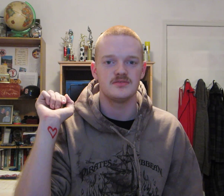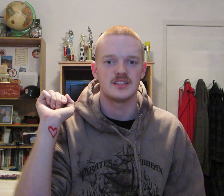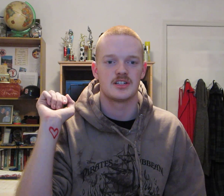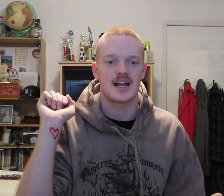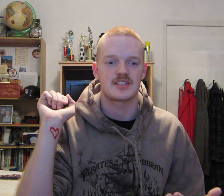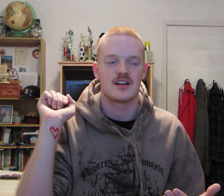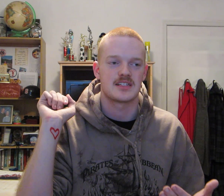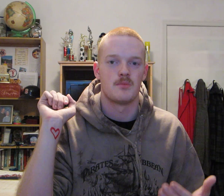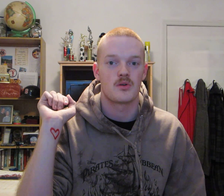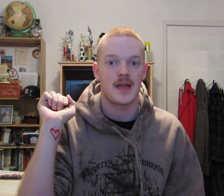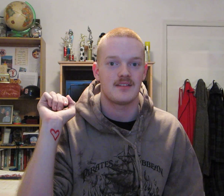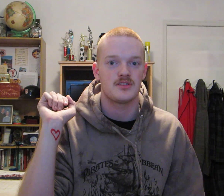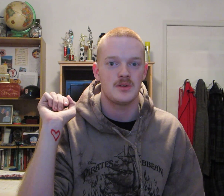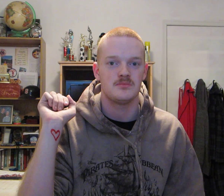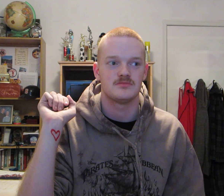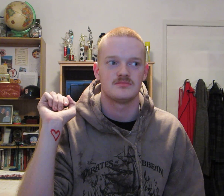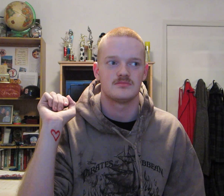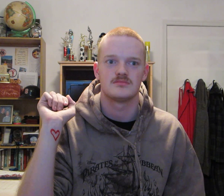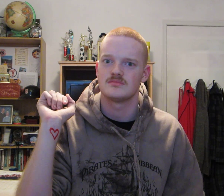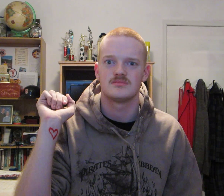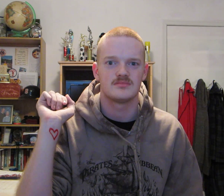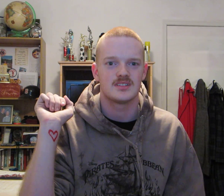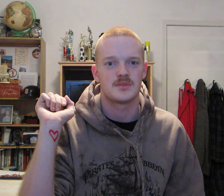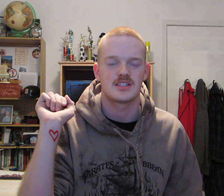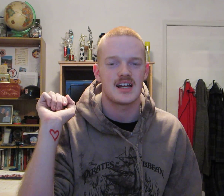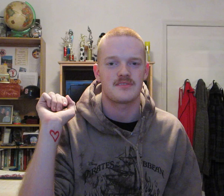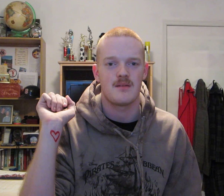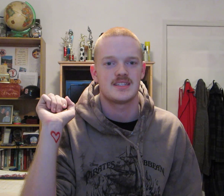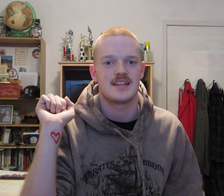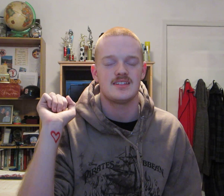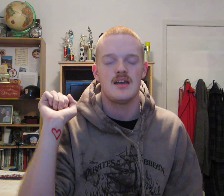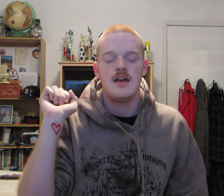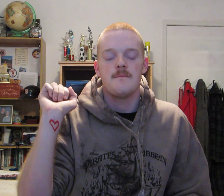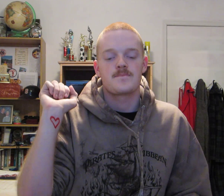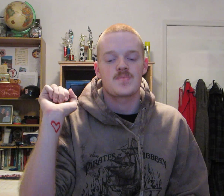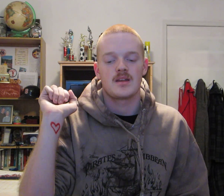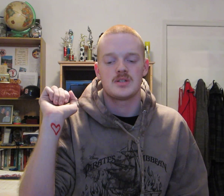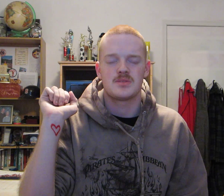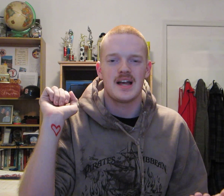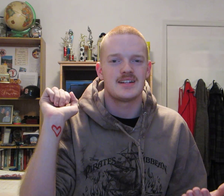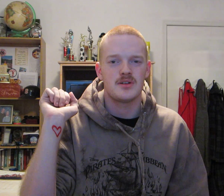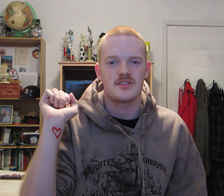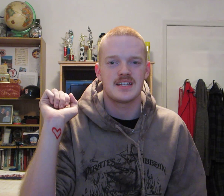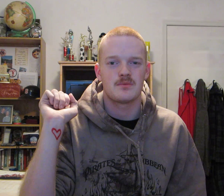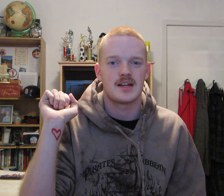you're actually causing more pain for you, which is kind of common sense, which is why I don't understand why